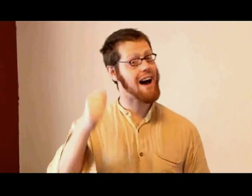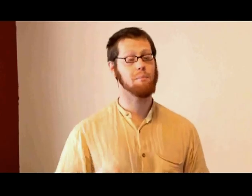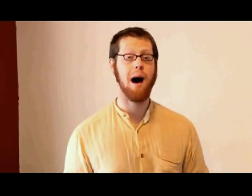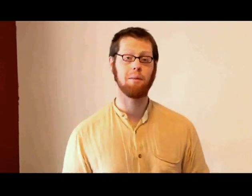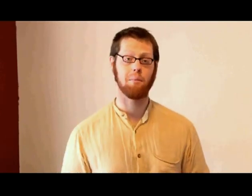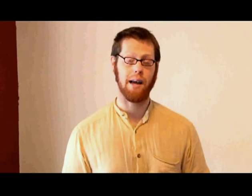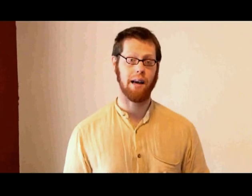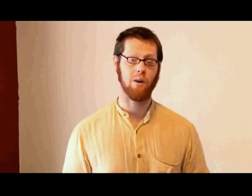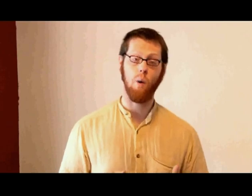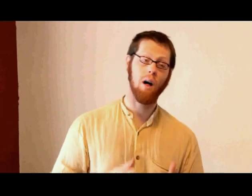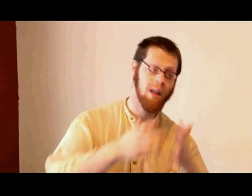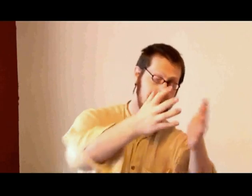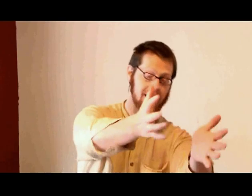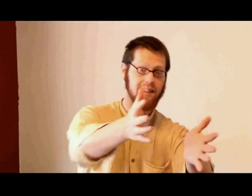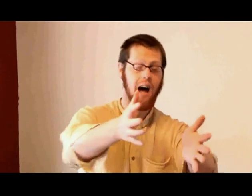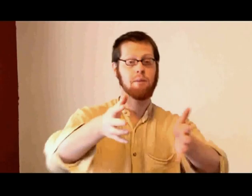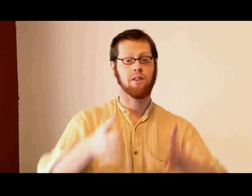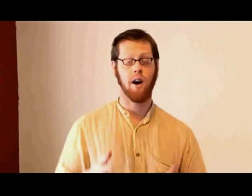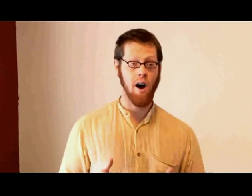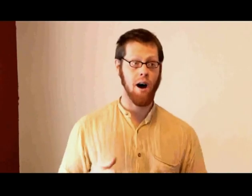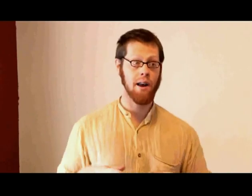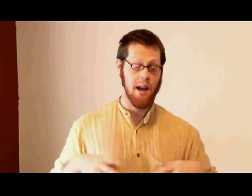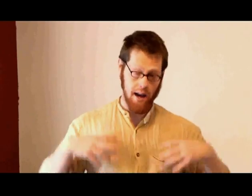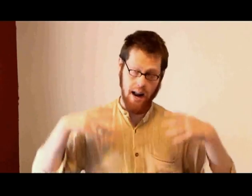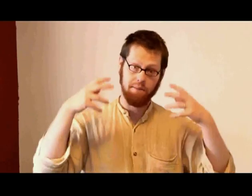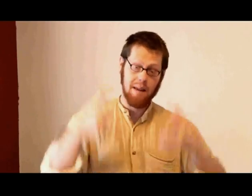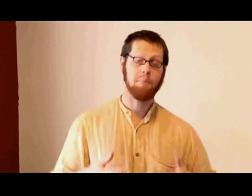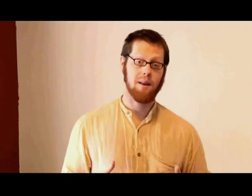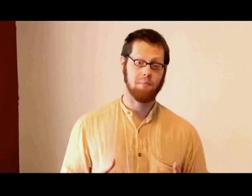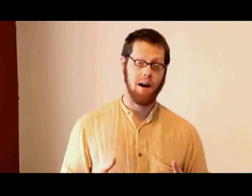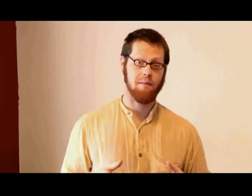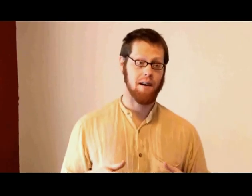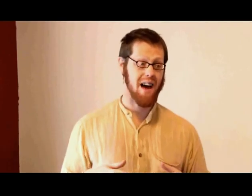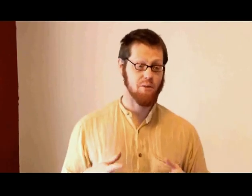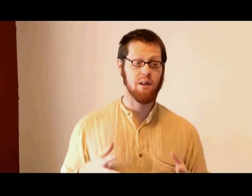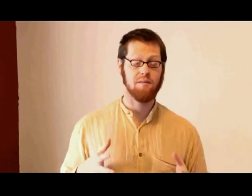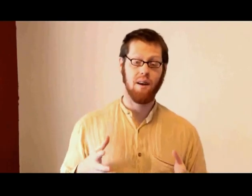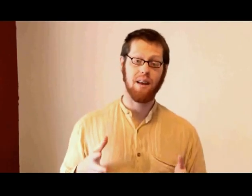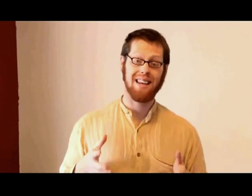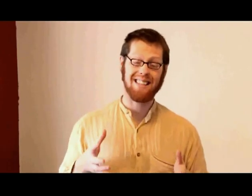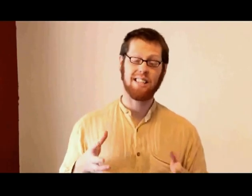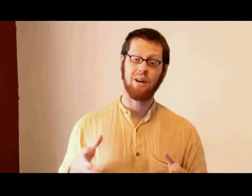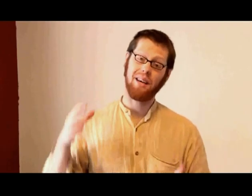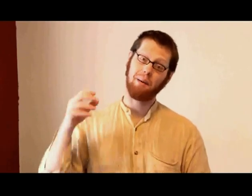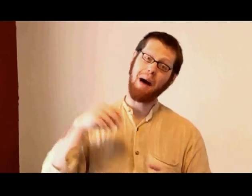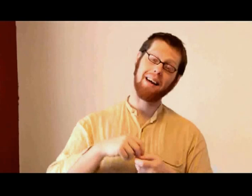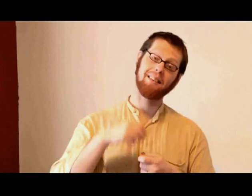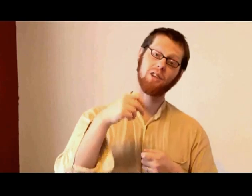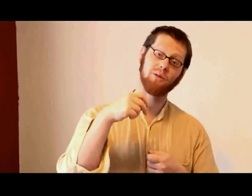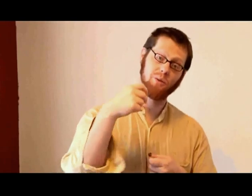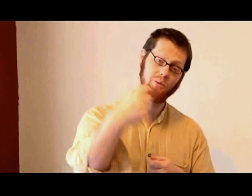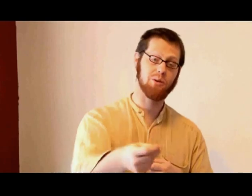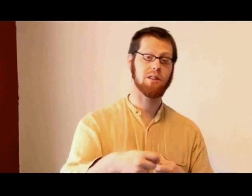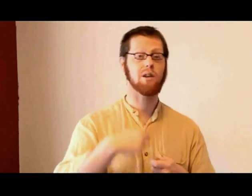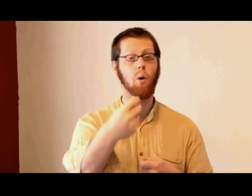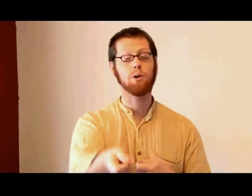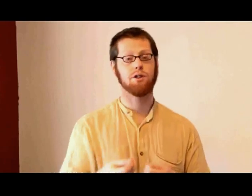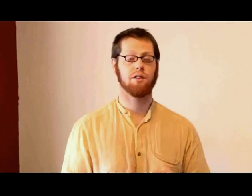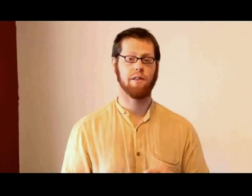to have a Bible in my hand. Well, as time has gone on and I've deepened in my faith, I've really felt it necessary to get back in touch with the roots and the origins of